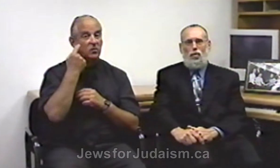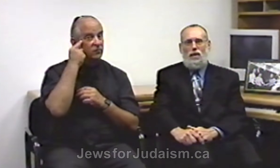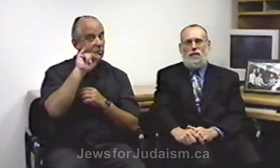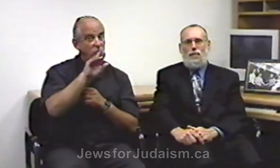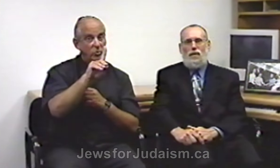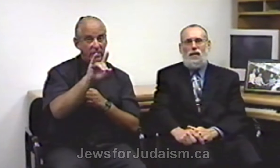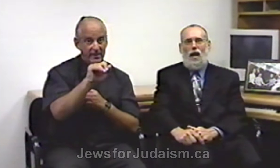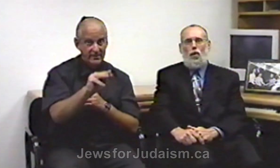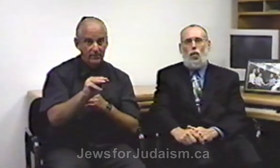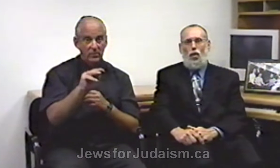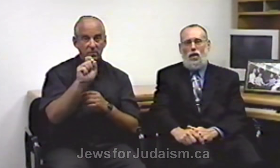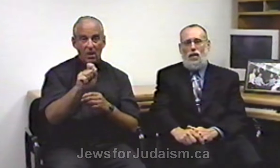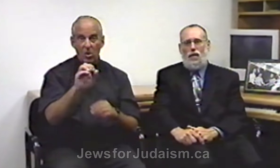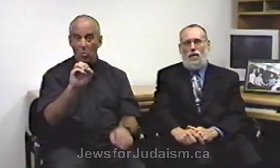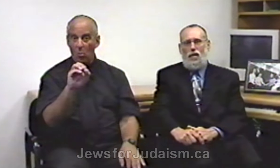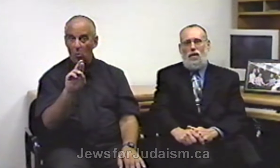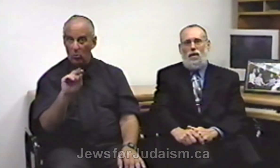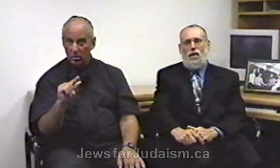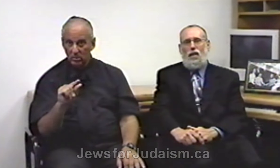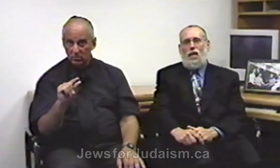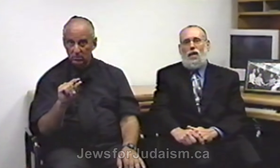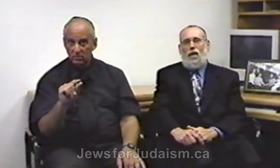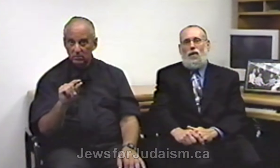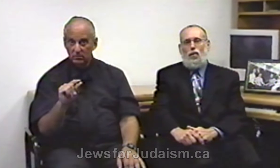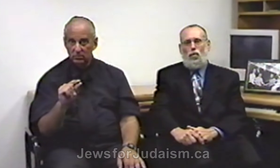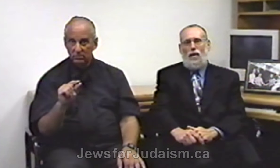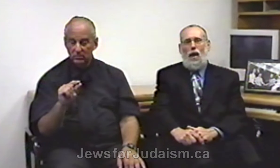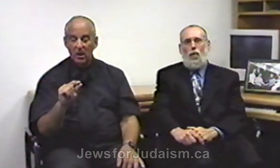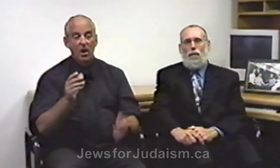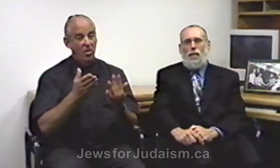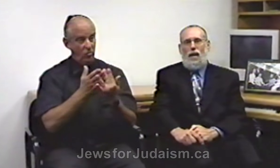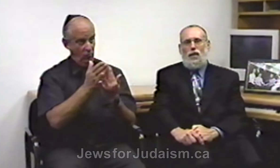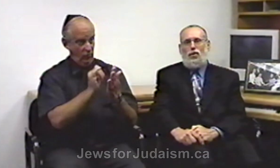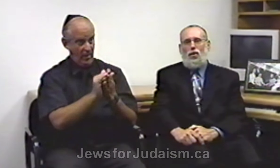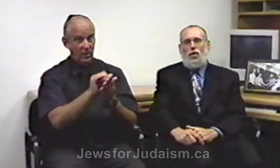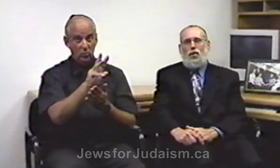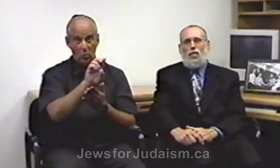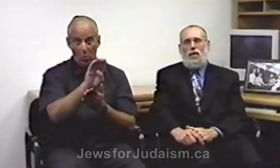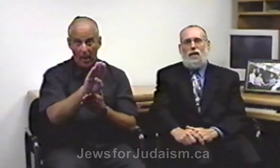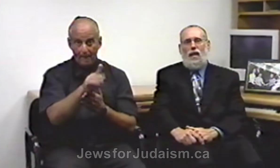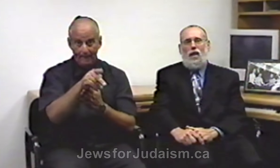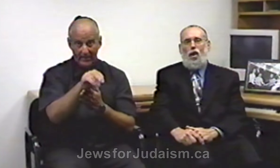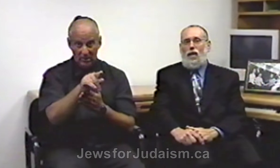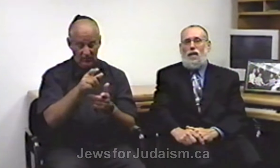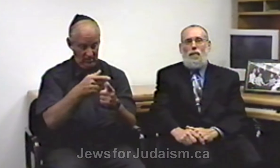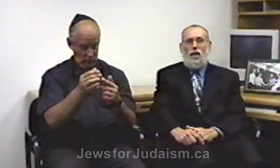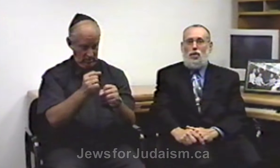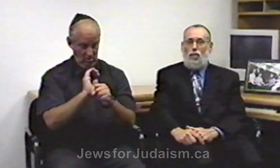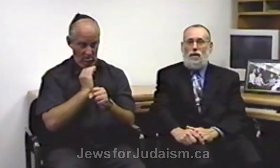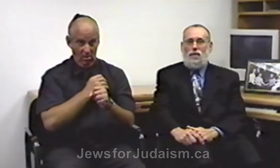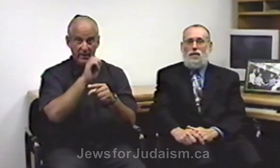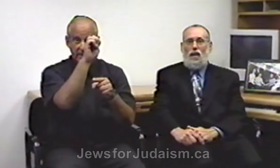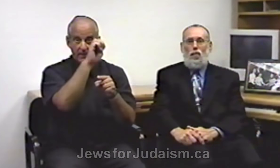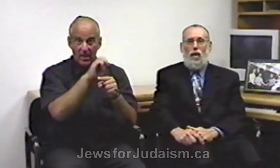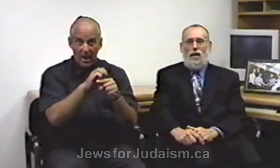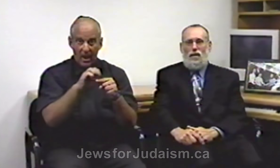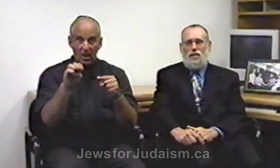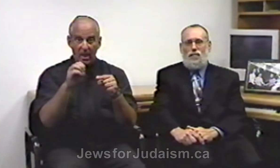jewsforjudaism.org through that webpage you can get our email addresses and write us